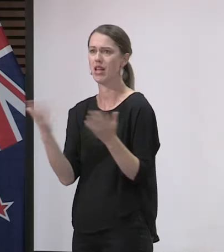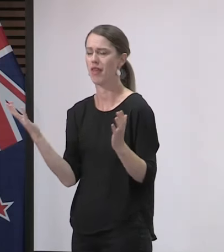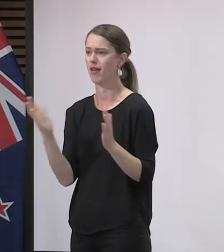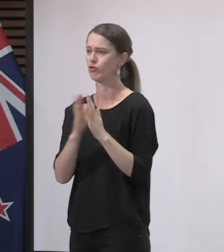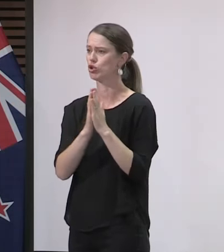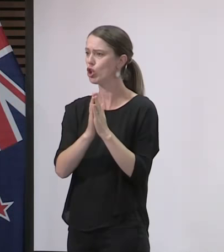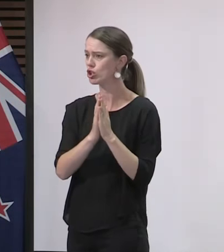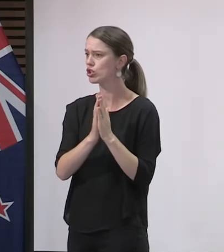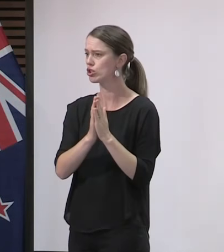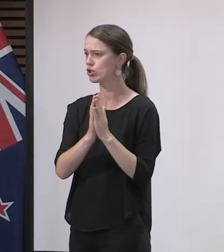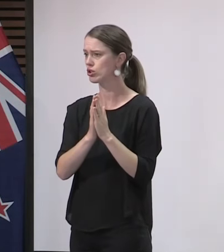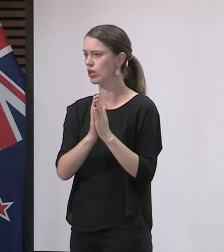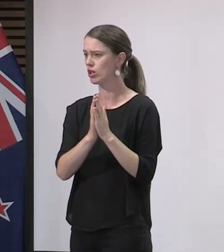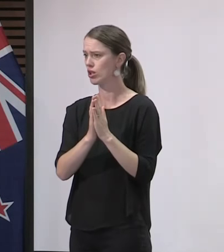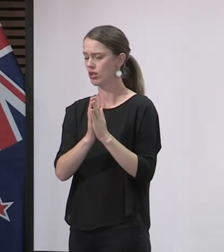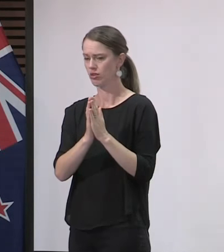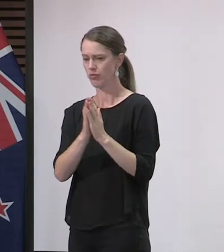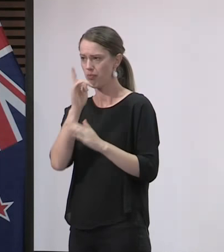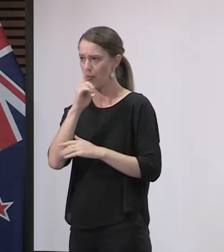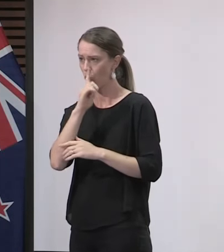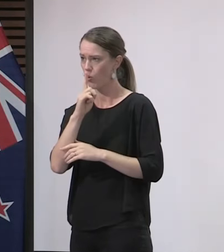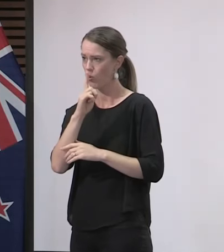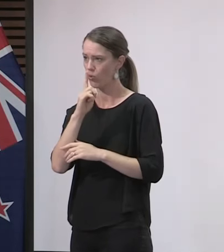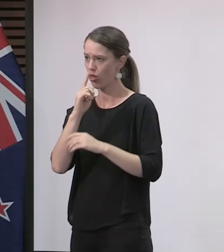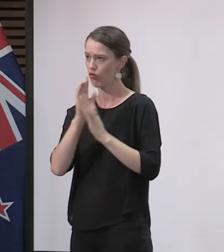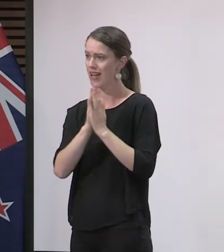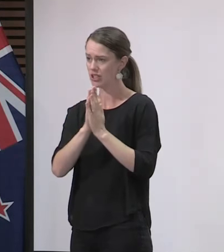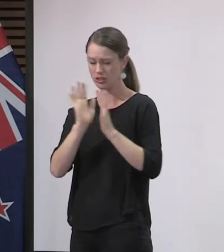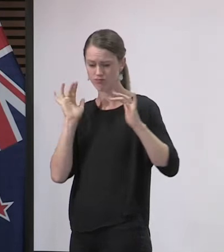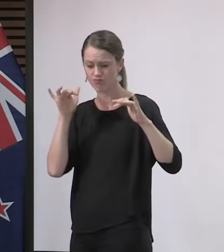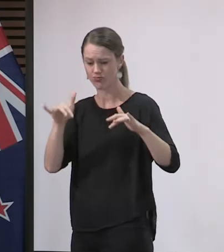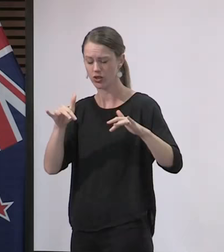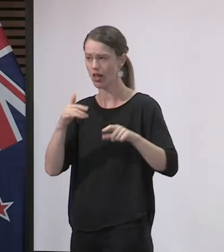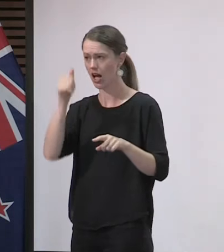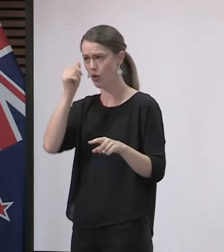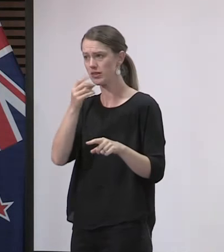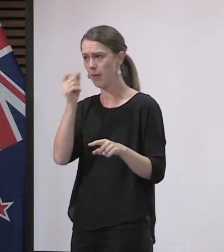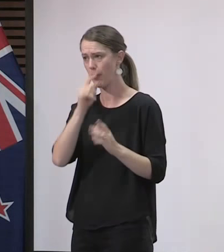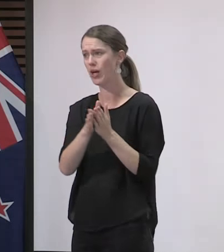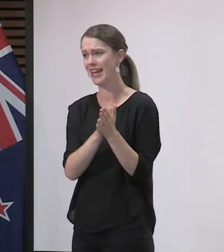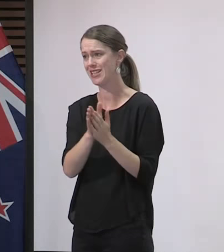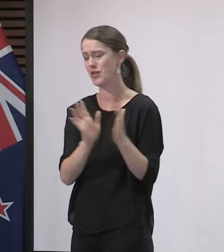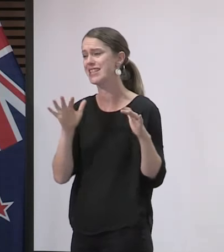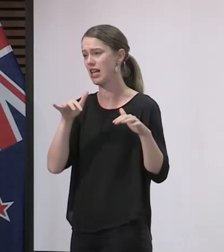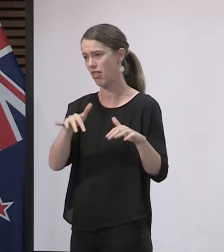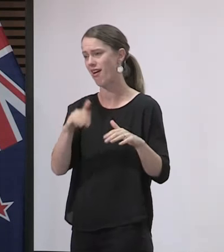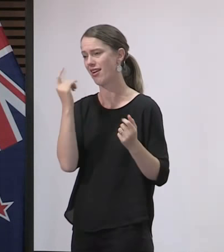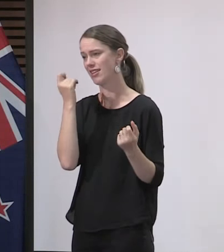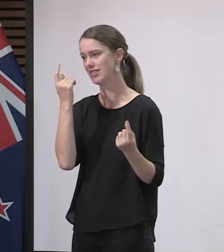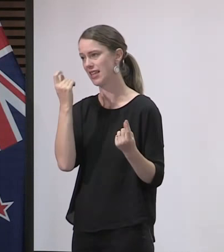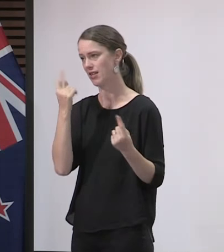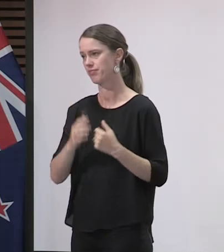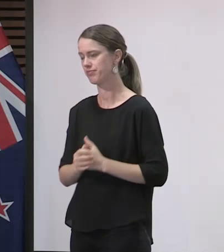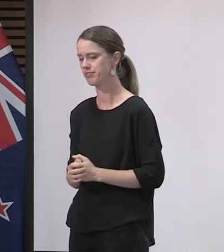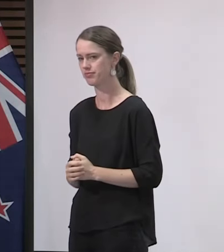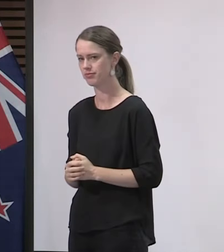-based gatherings are a really important one, and I know there's a real keenness for some of those groups to get together as